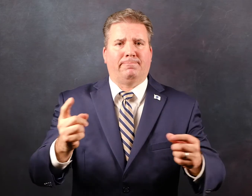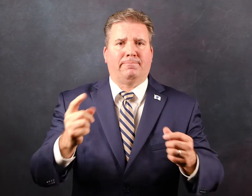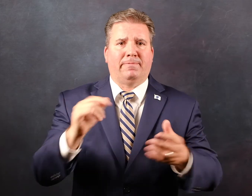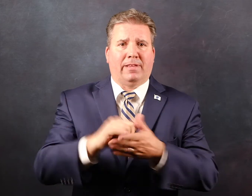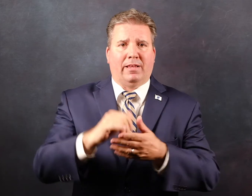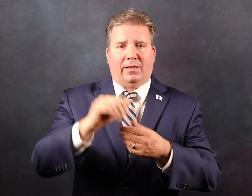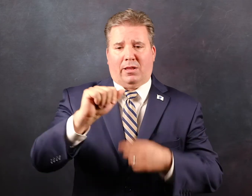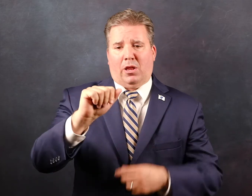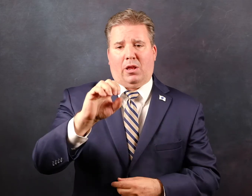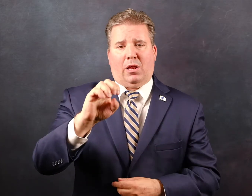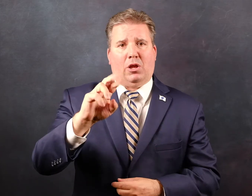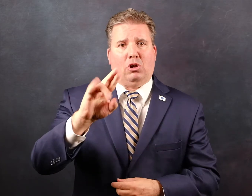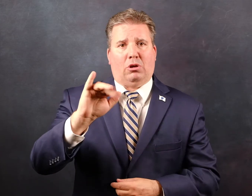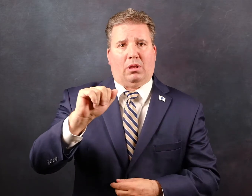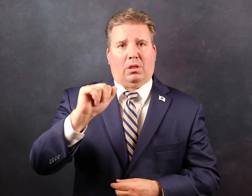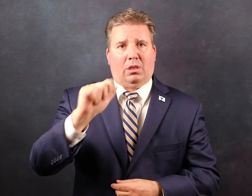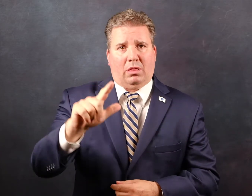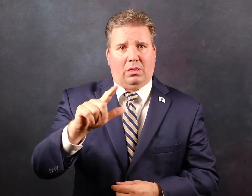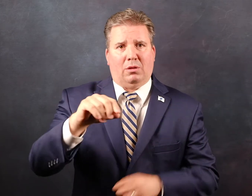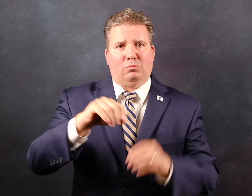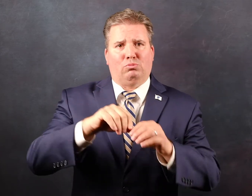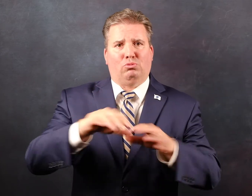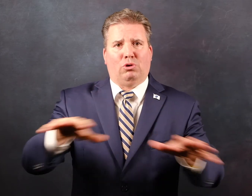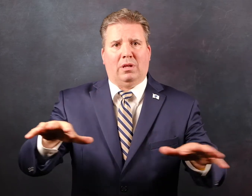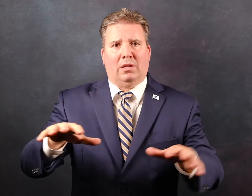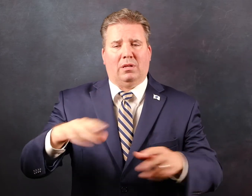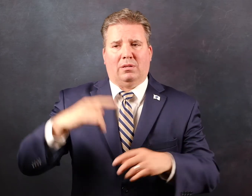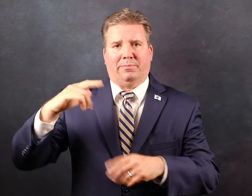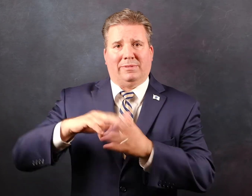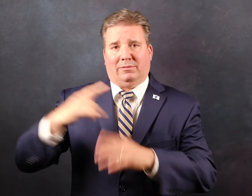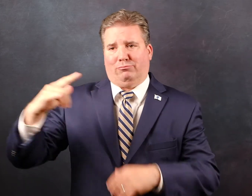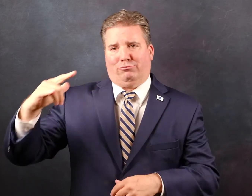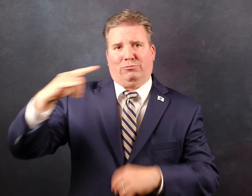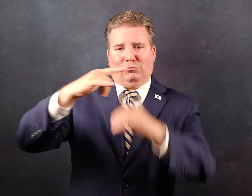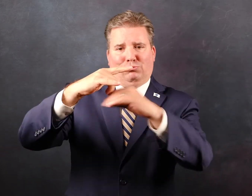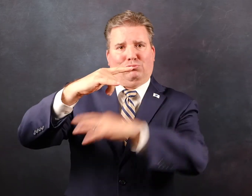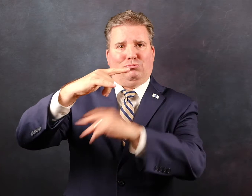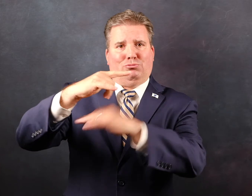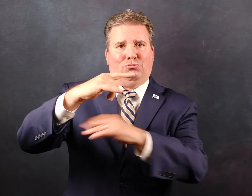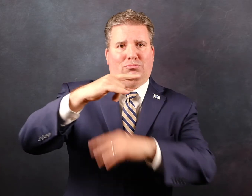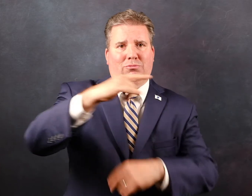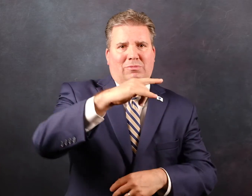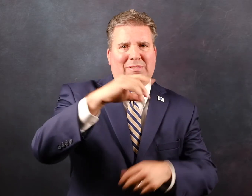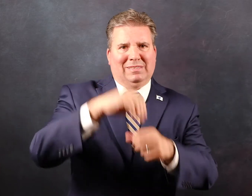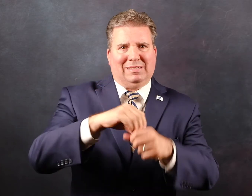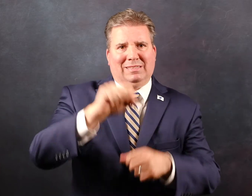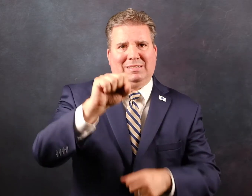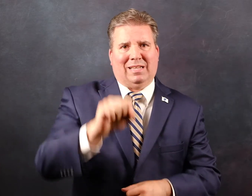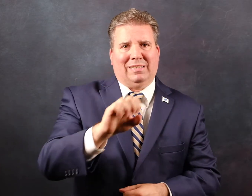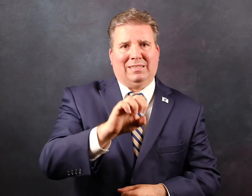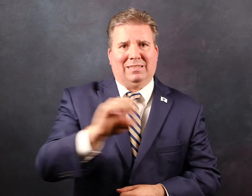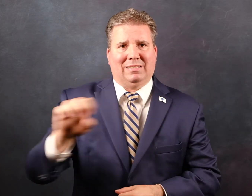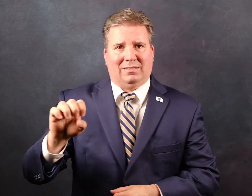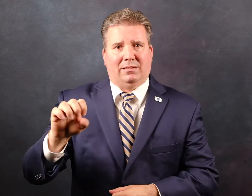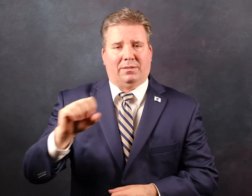The two agencies announced today that they will do aerial spraying in the southeast region of Massachusetts,